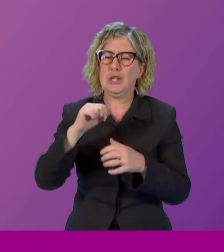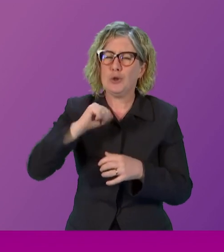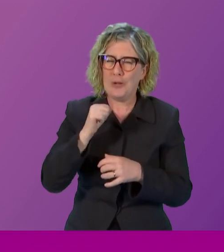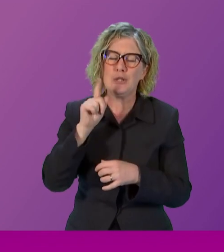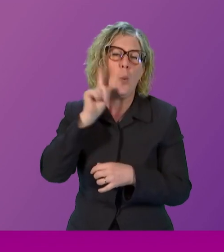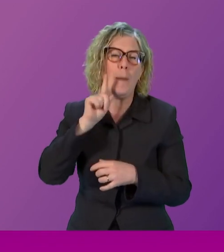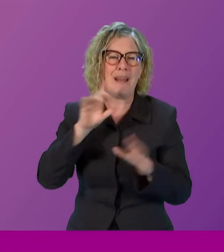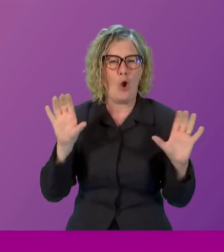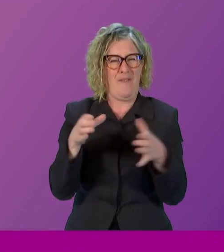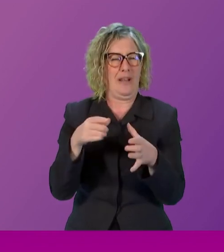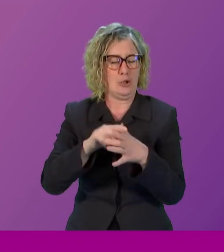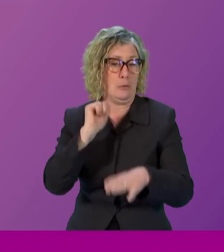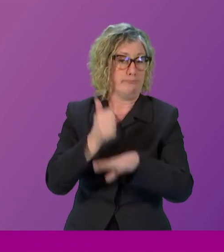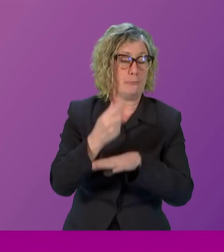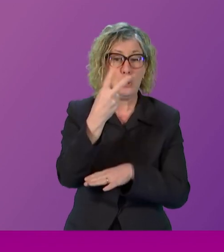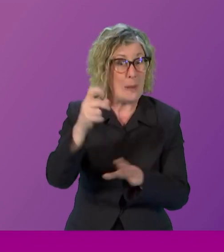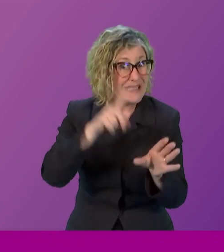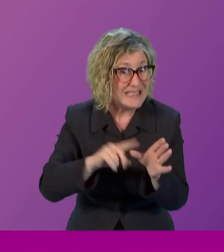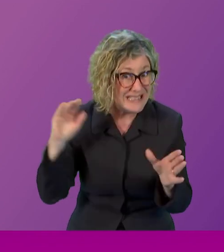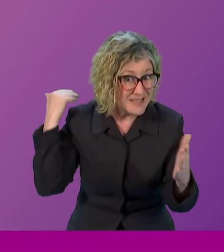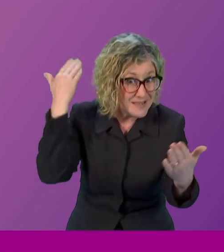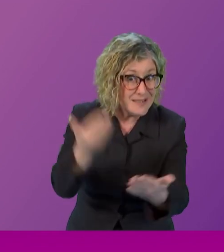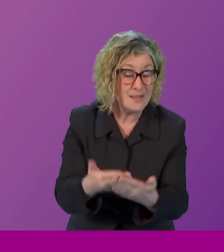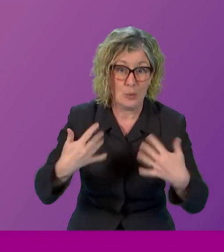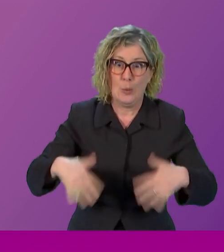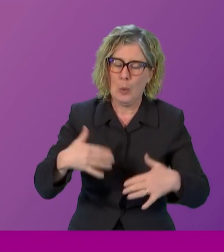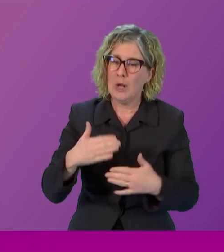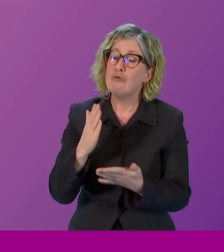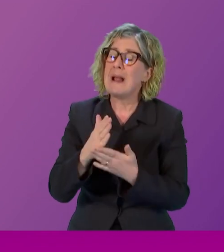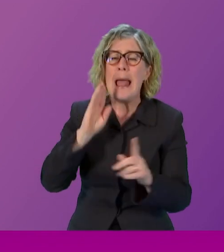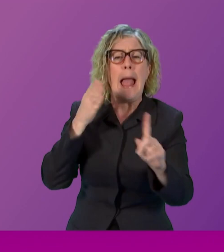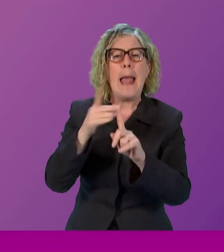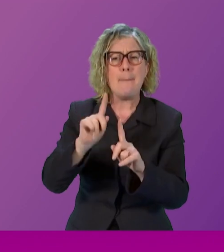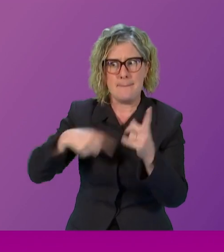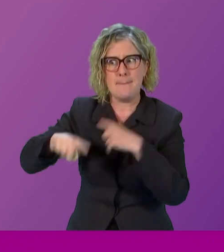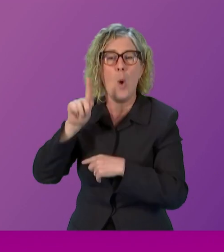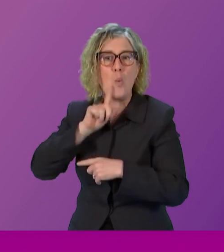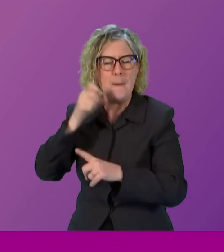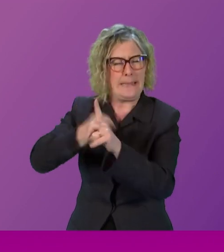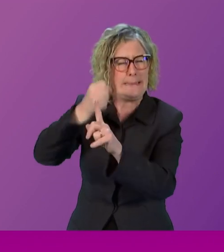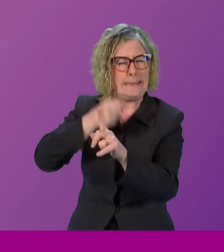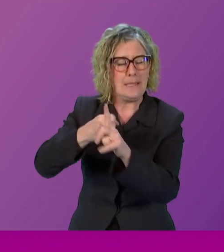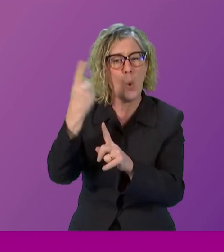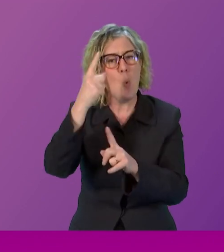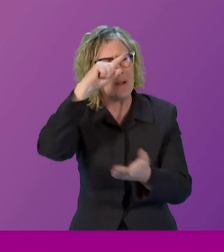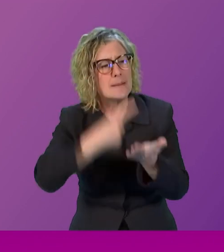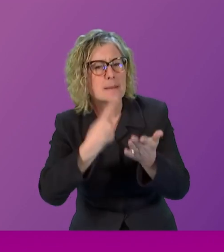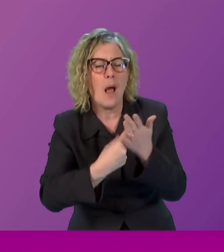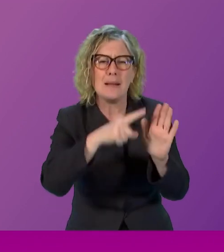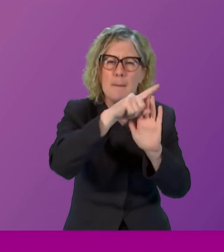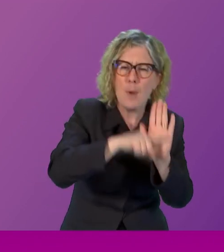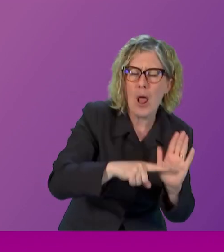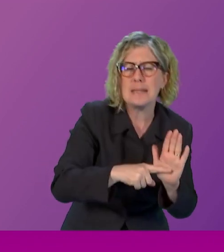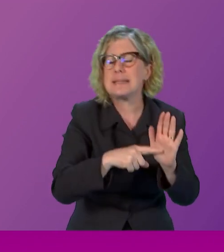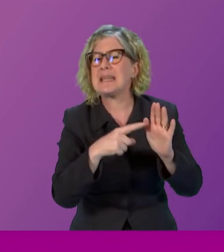ensure that women's voices reach policy makers. And I think we can safely say the convention has been an outstanding success